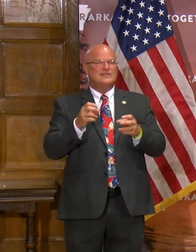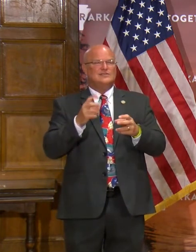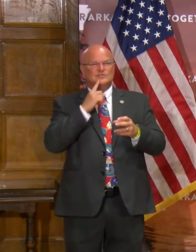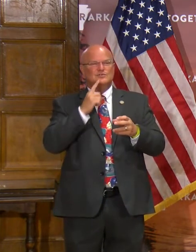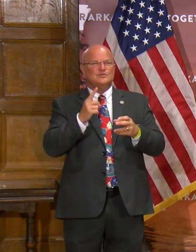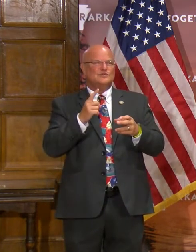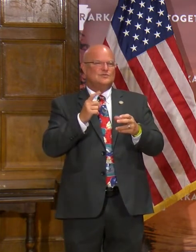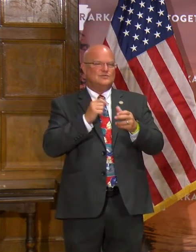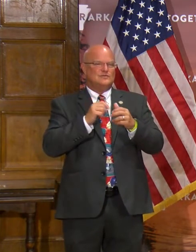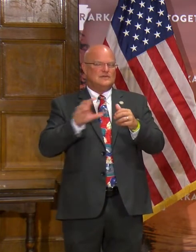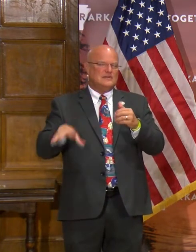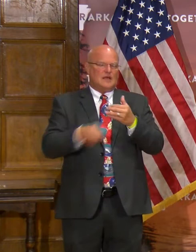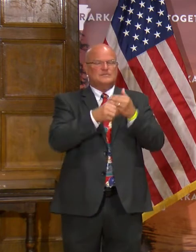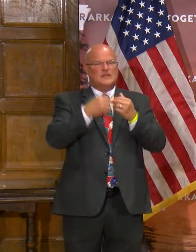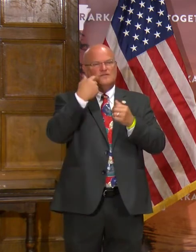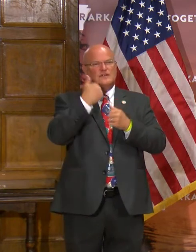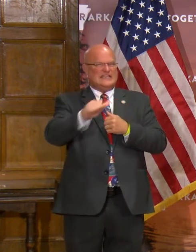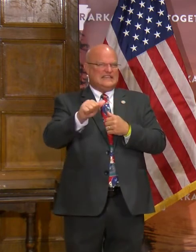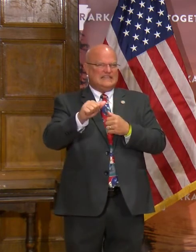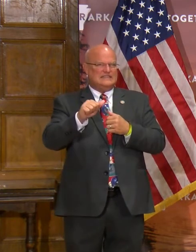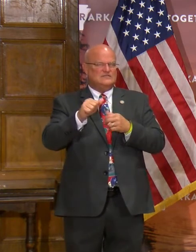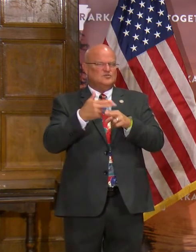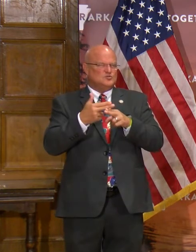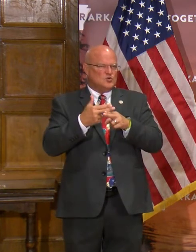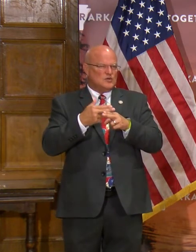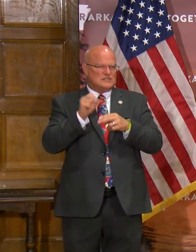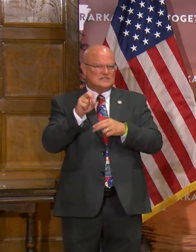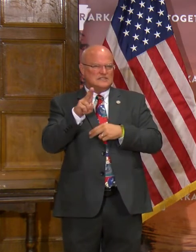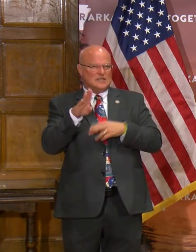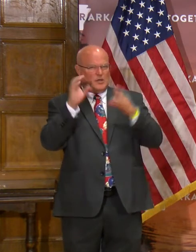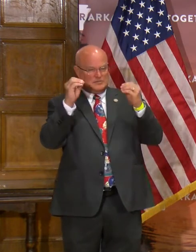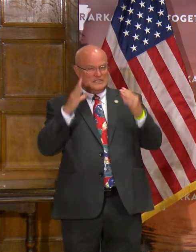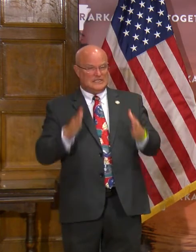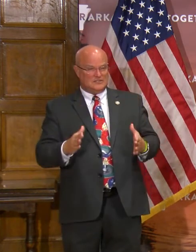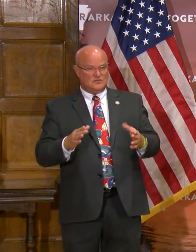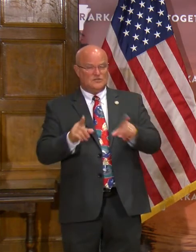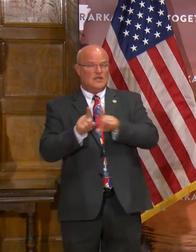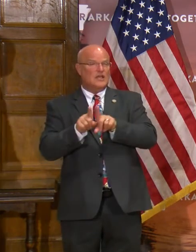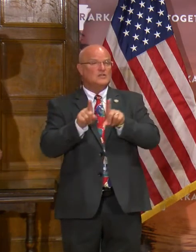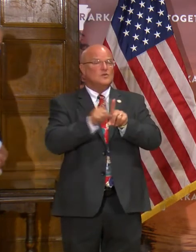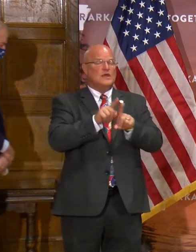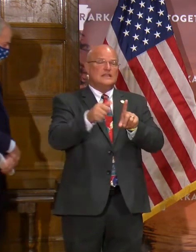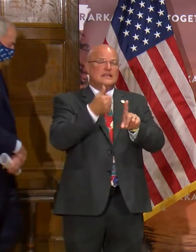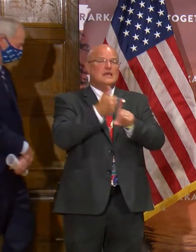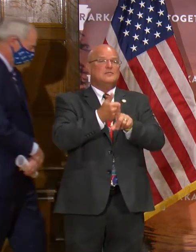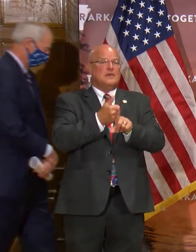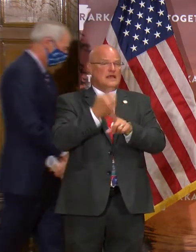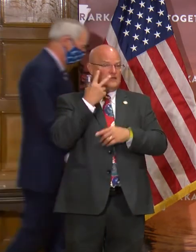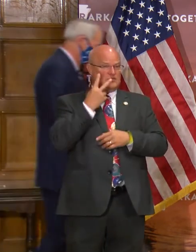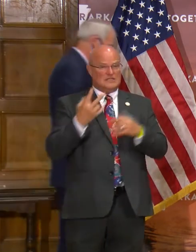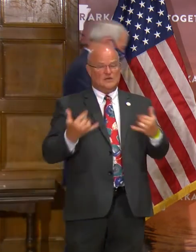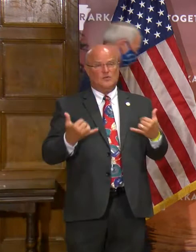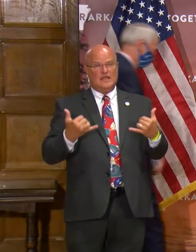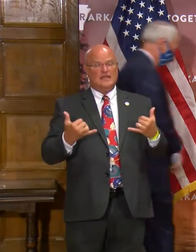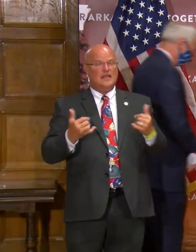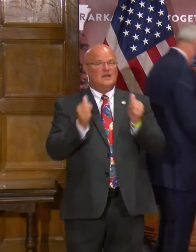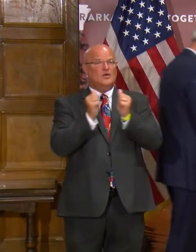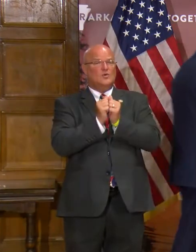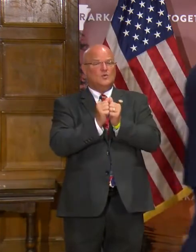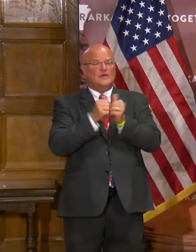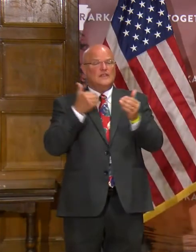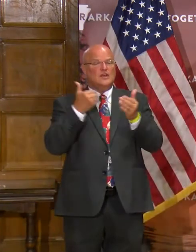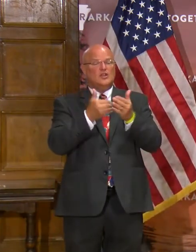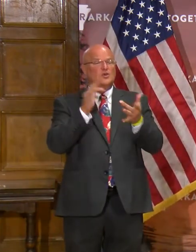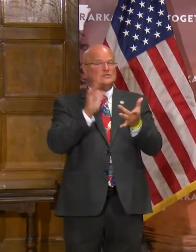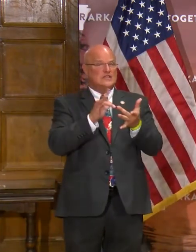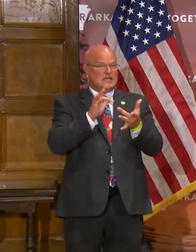any shortages that they may have in substitutes as well as the impact that they are seeing right now on close